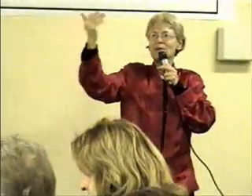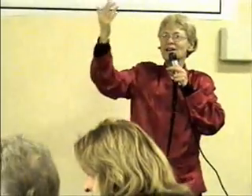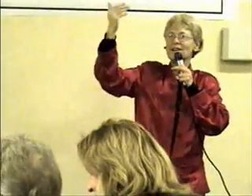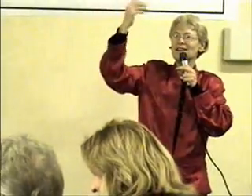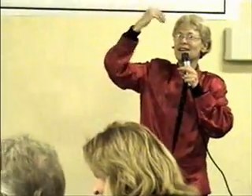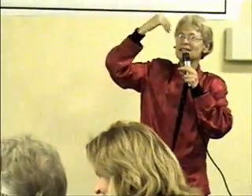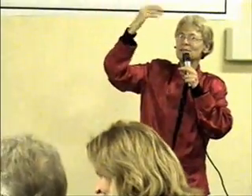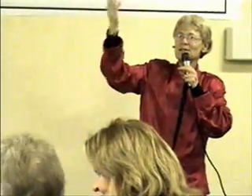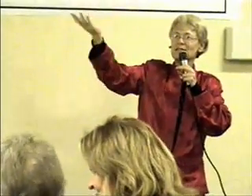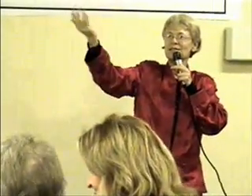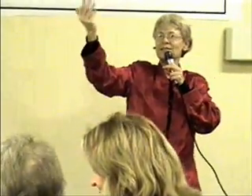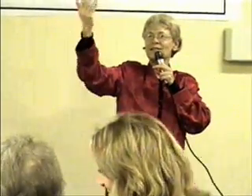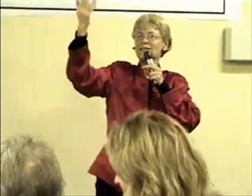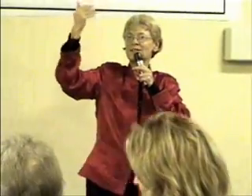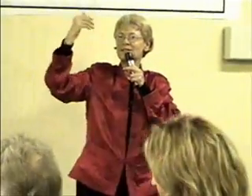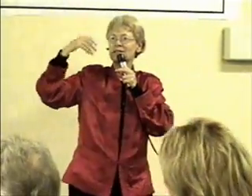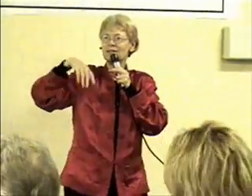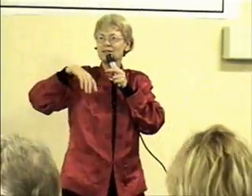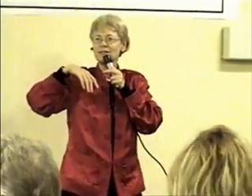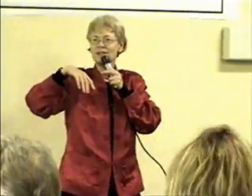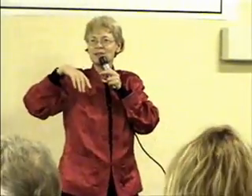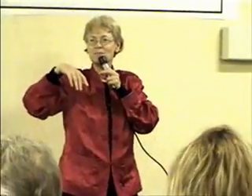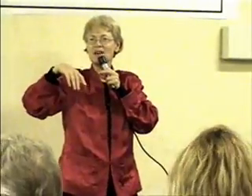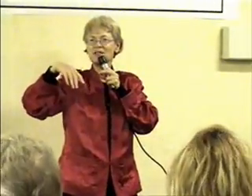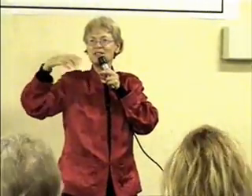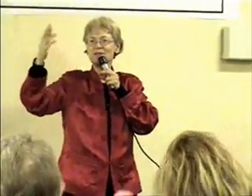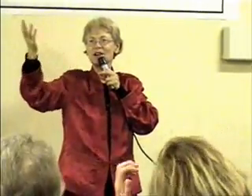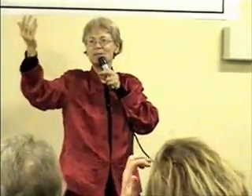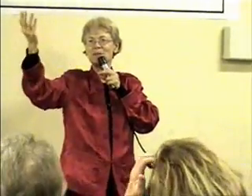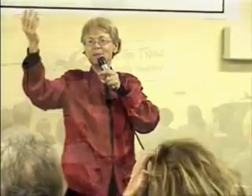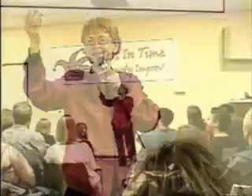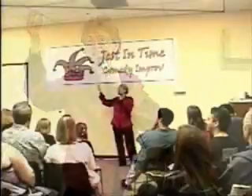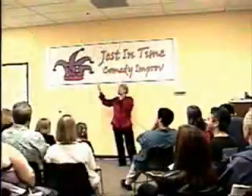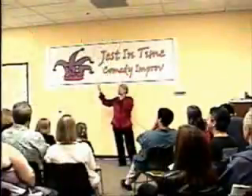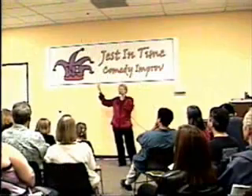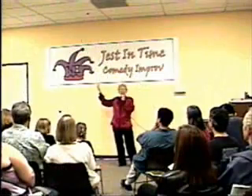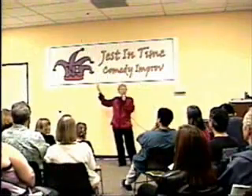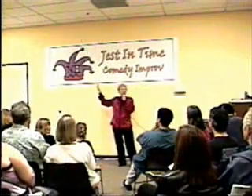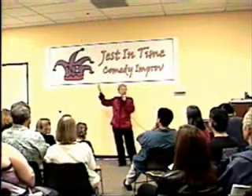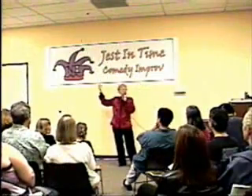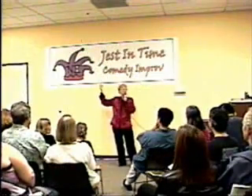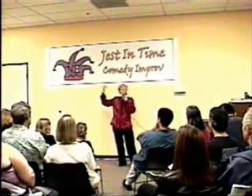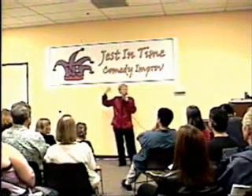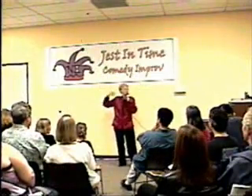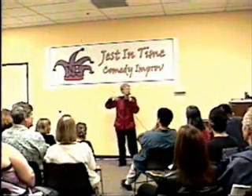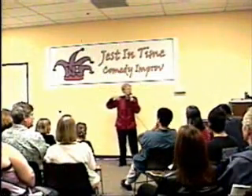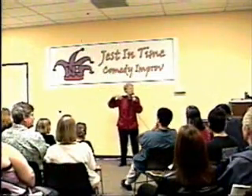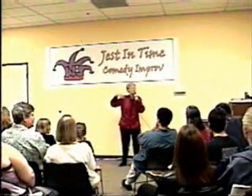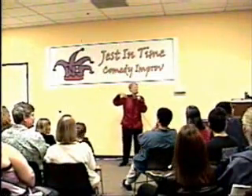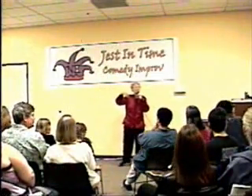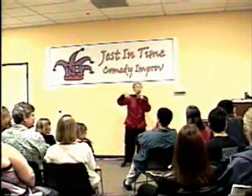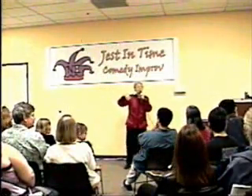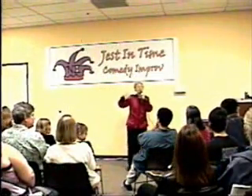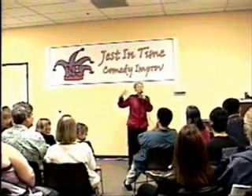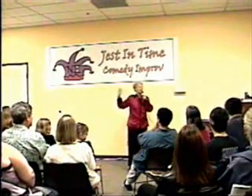Okay, something a little less messy of a hobby, maybe? Model airplanes. Okay, what? Model airplanes. Model